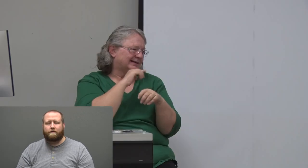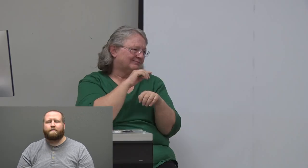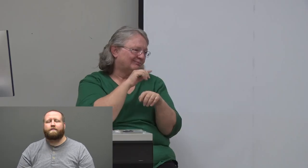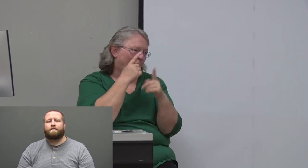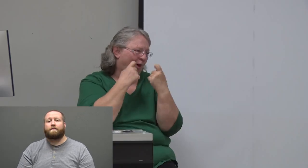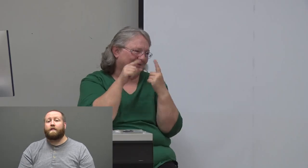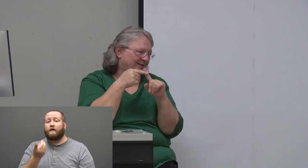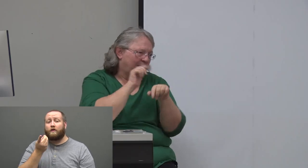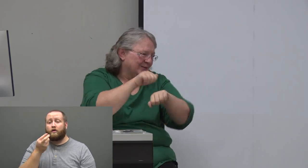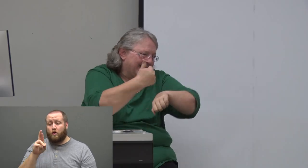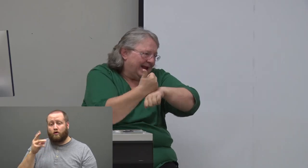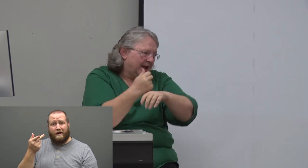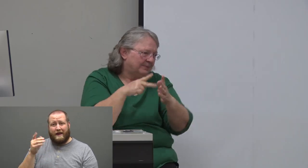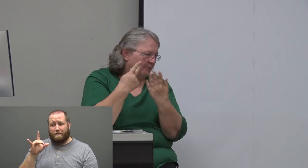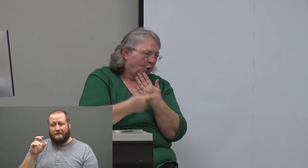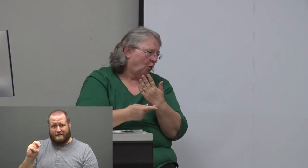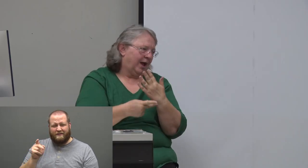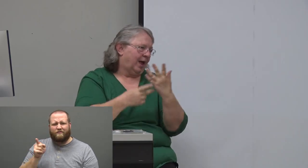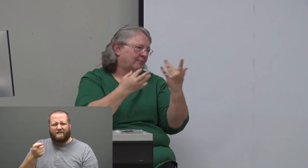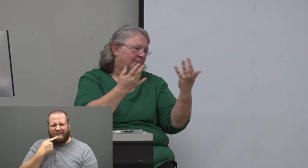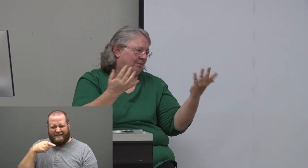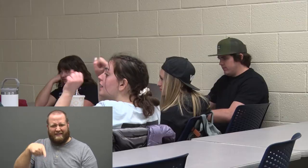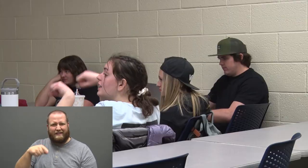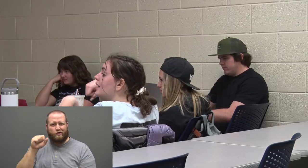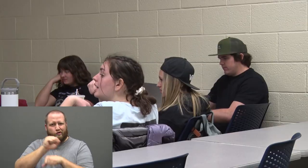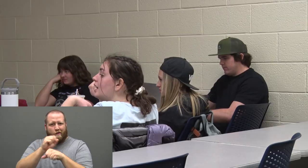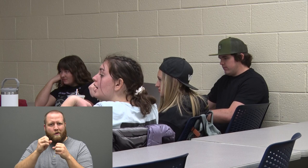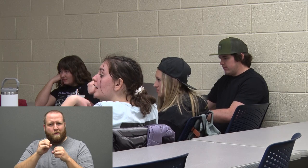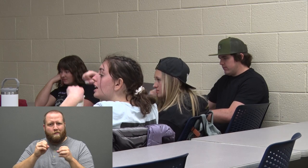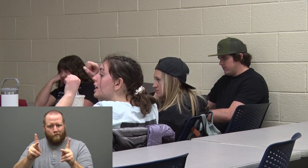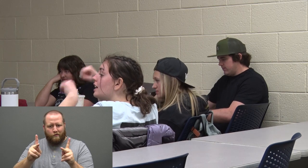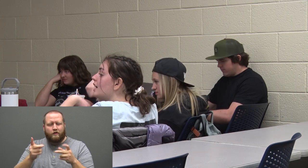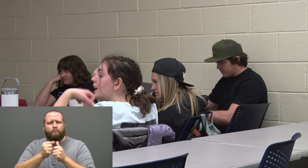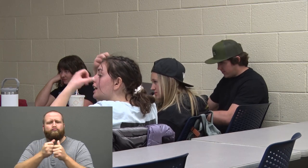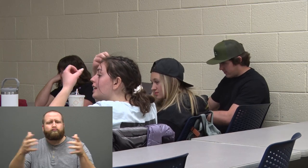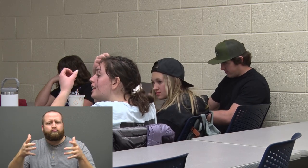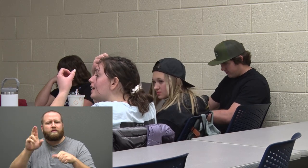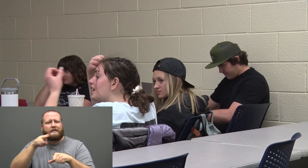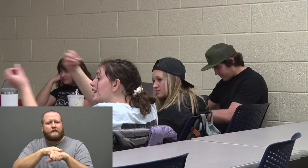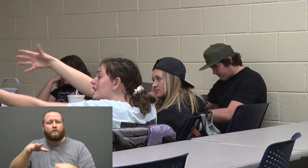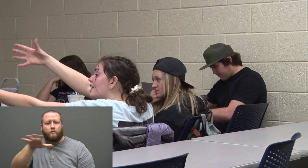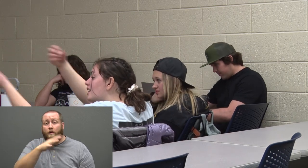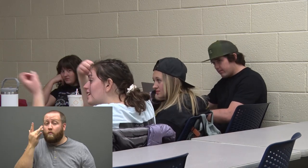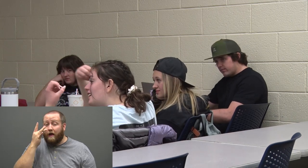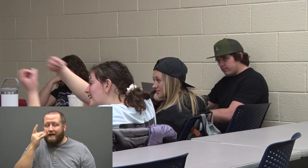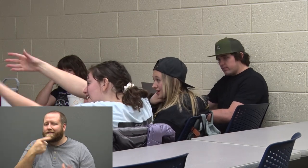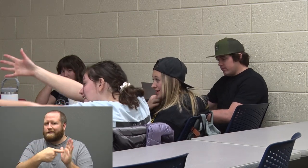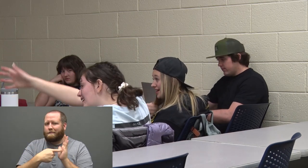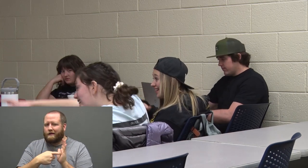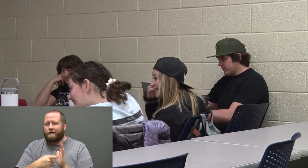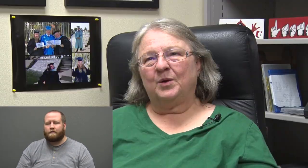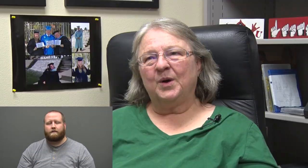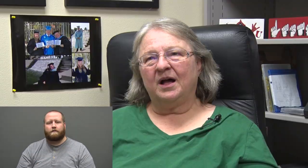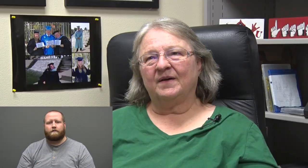Dr. Hamilton says this career opportunity has been ever increasing nationwide due to demand. Well,